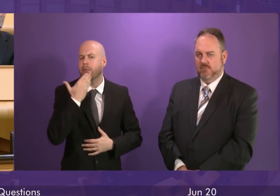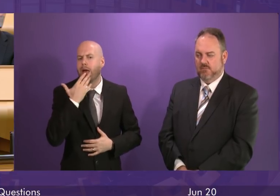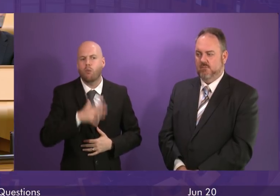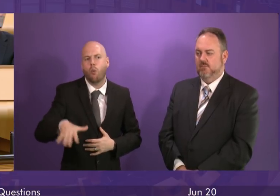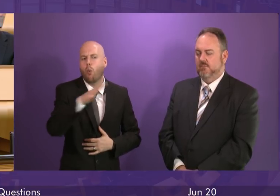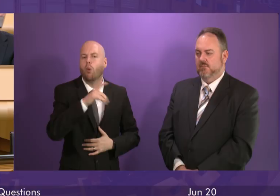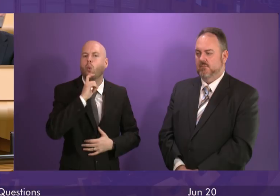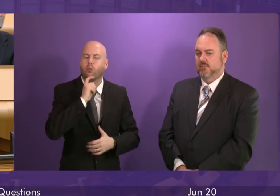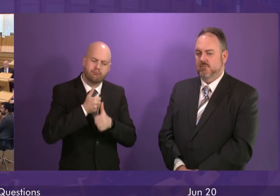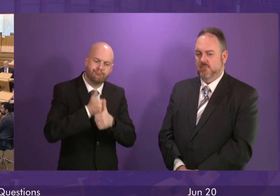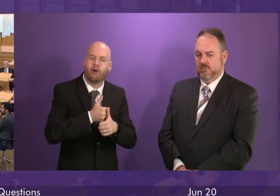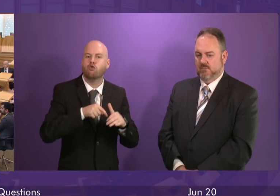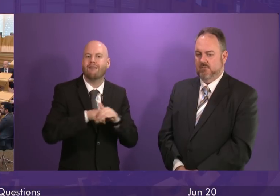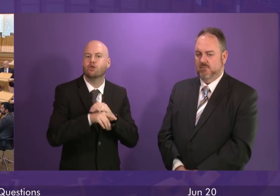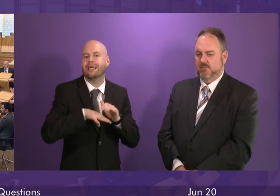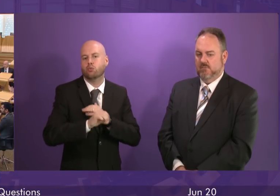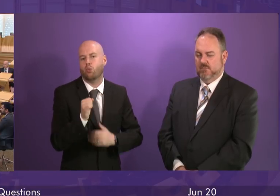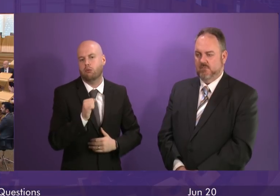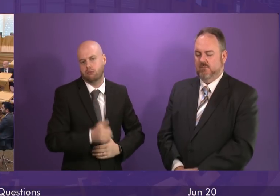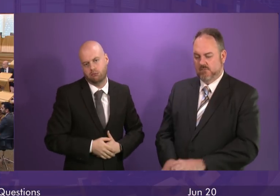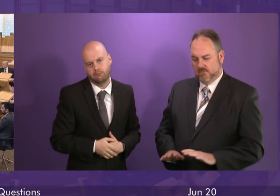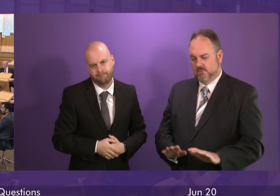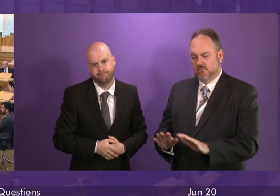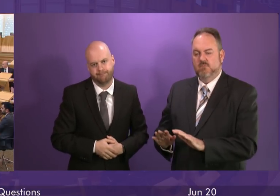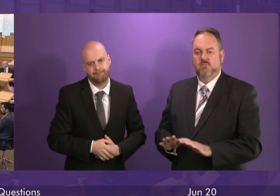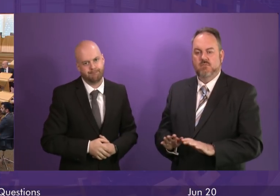refugees across our country. And Ruth McGuire.